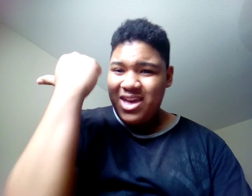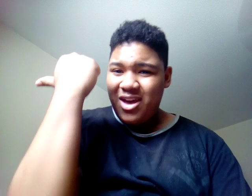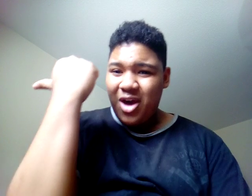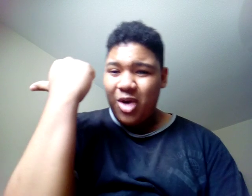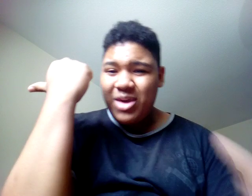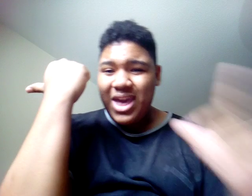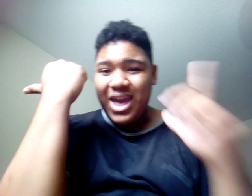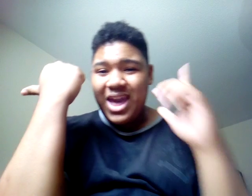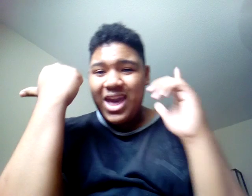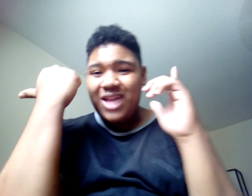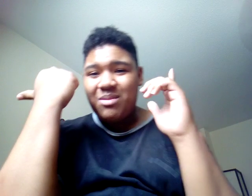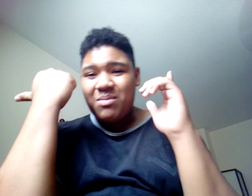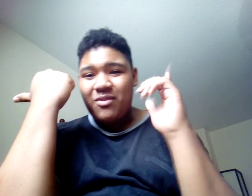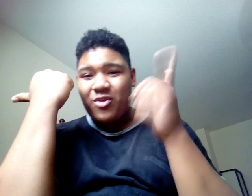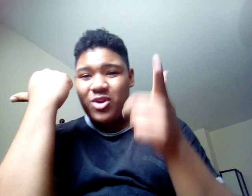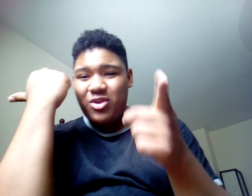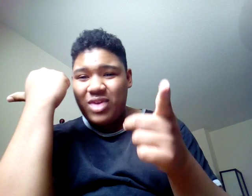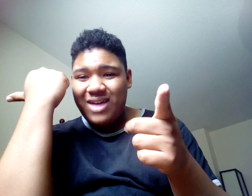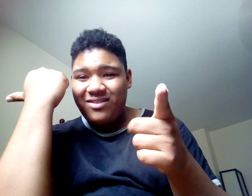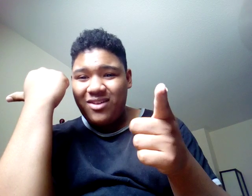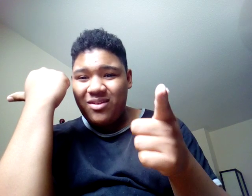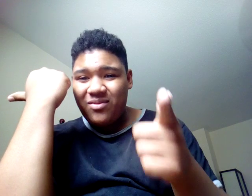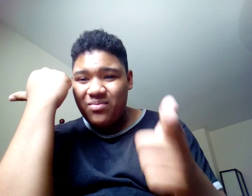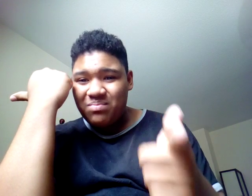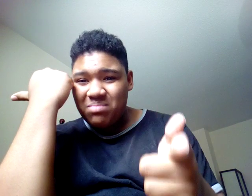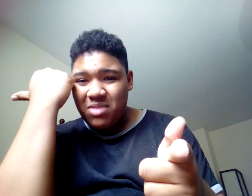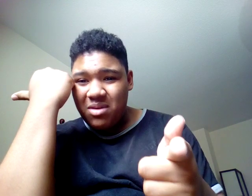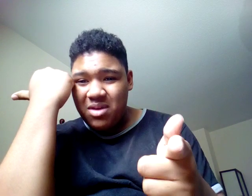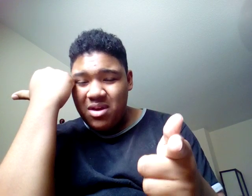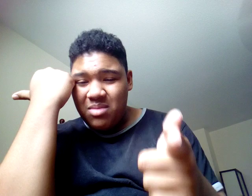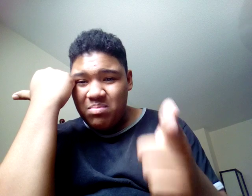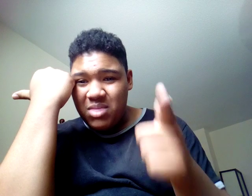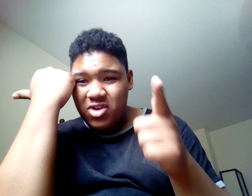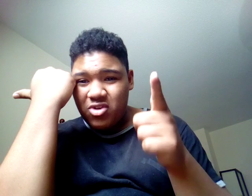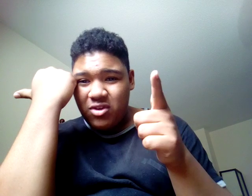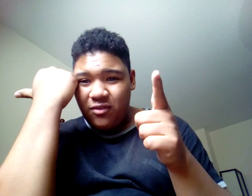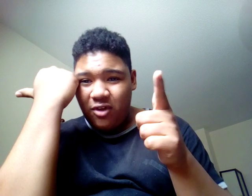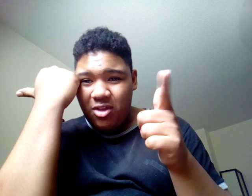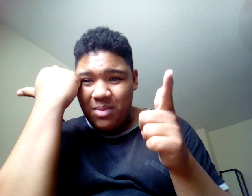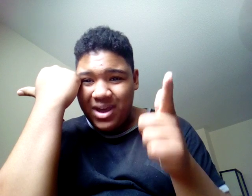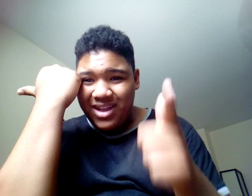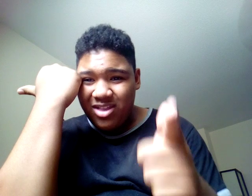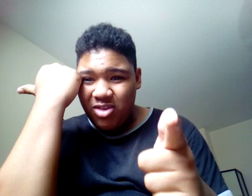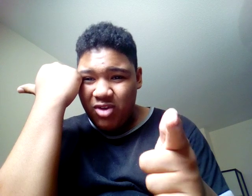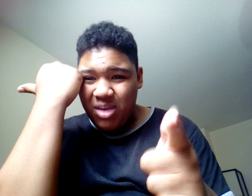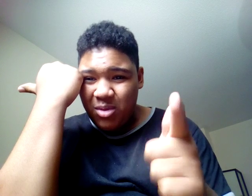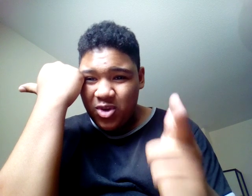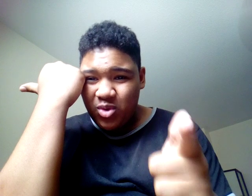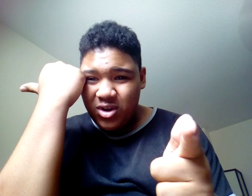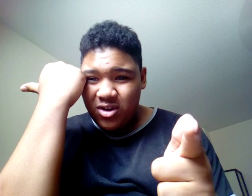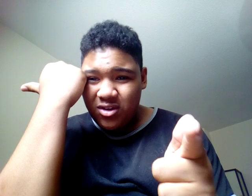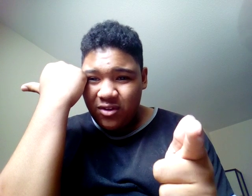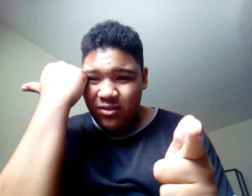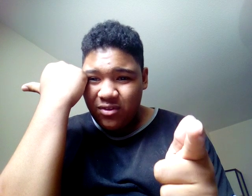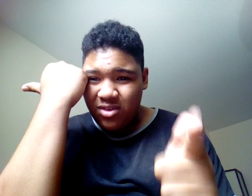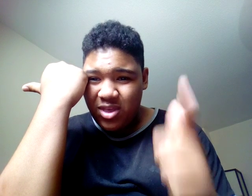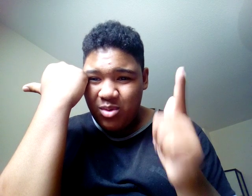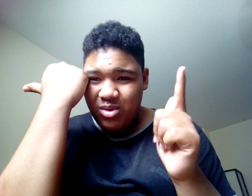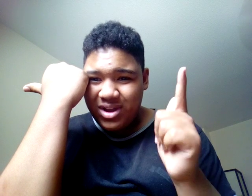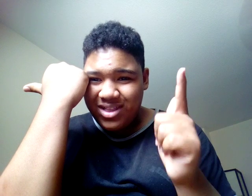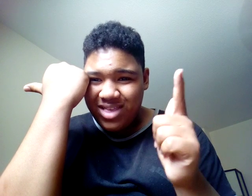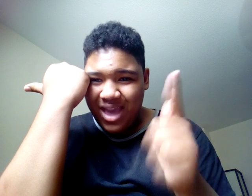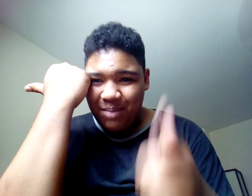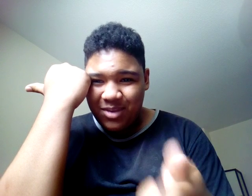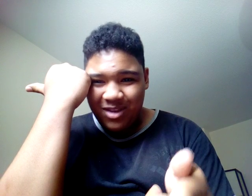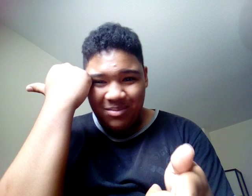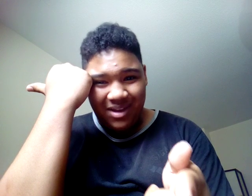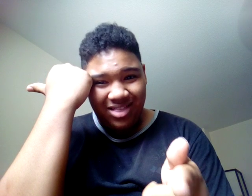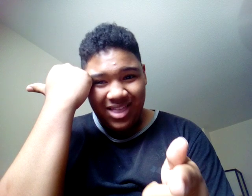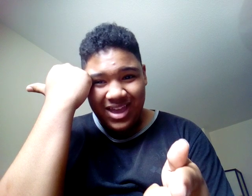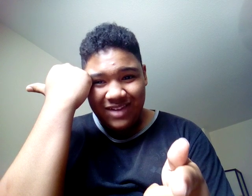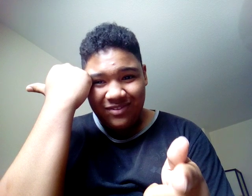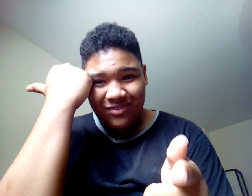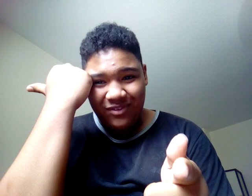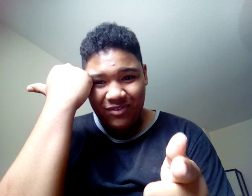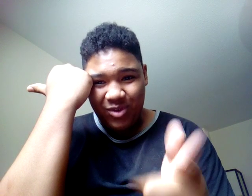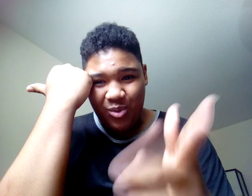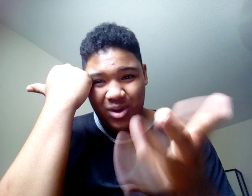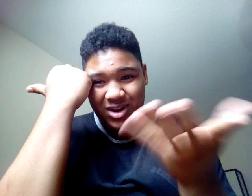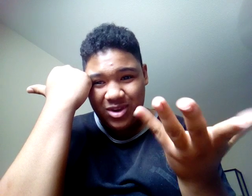Oh yeah, and before you do that, make sure you follow my Instagram or Twitter to see what's happening in my life, if you want